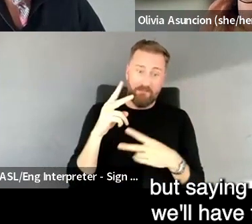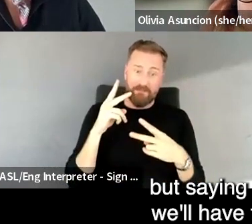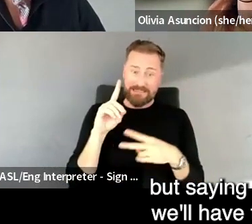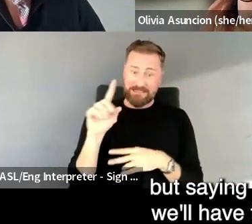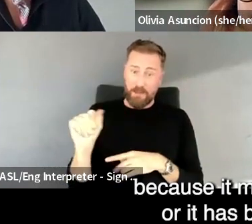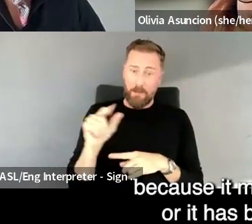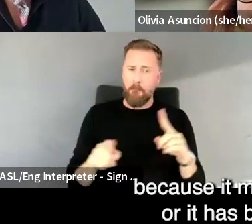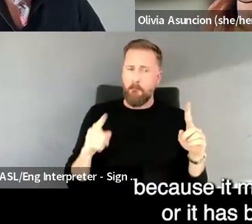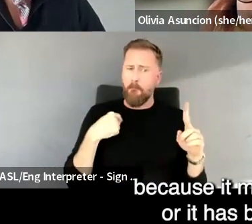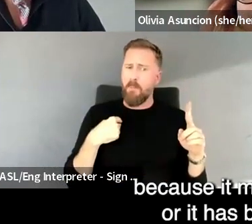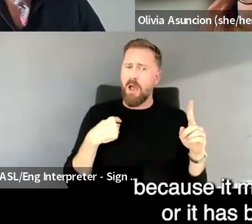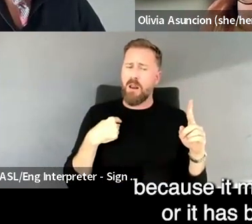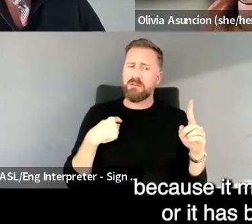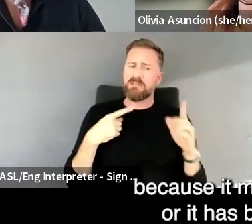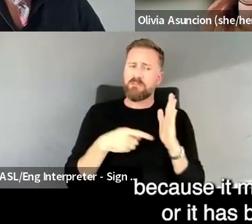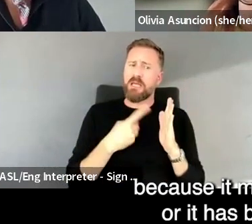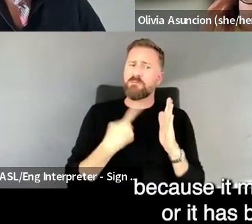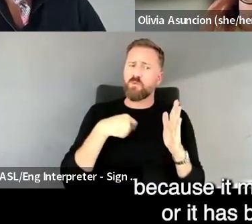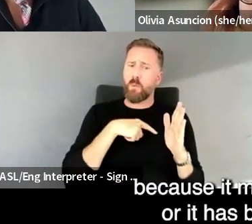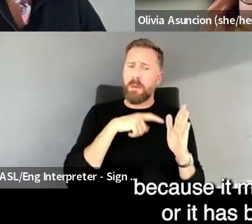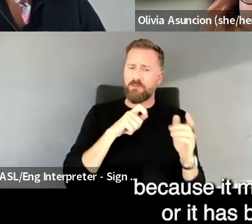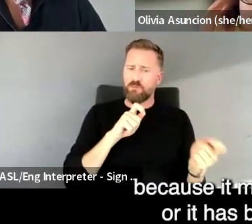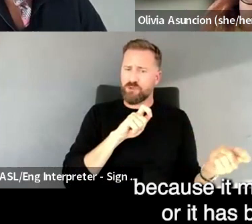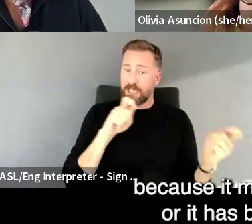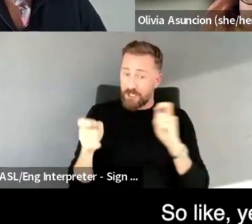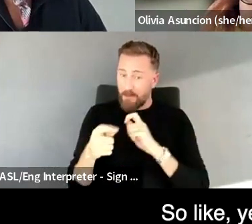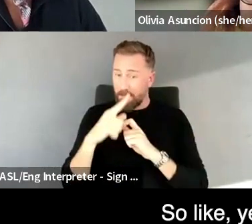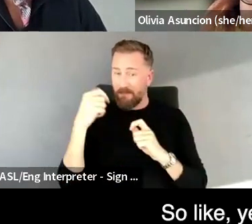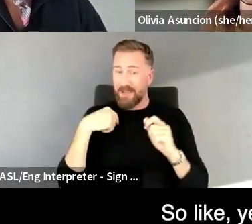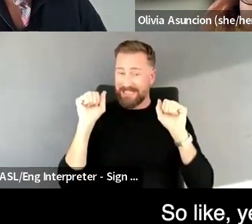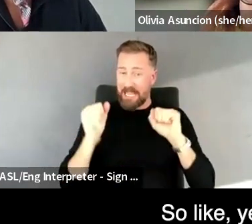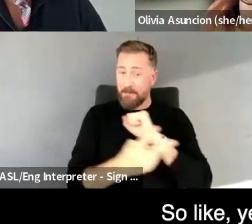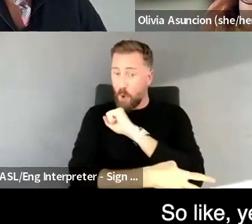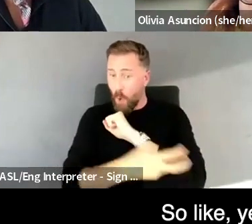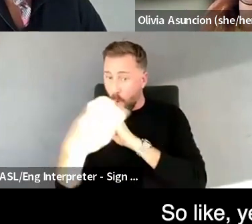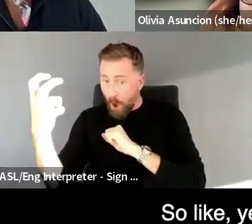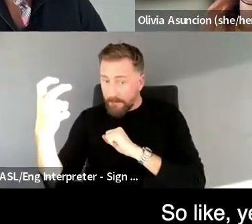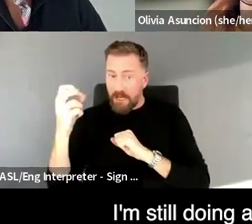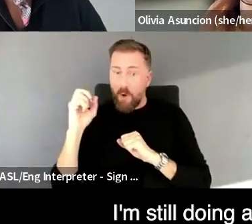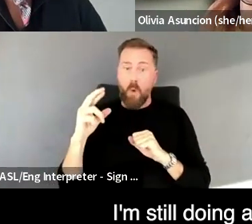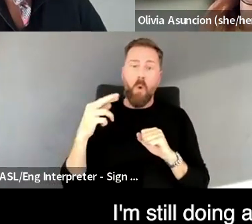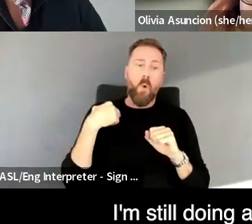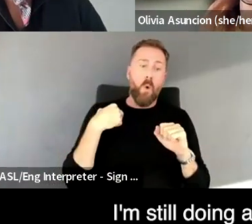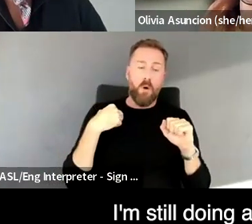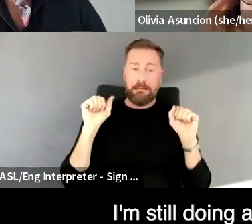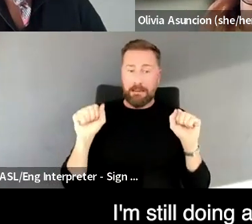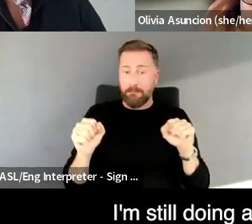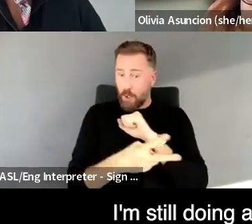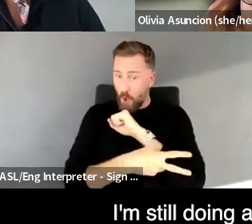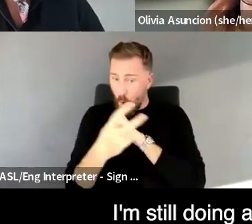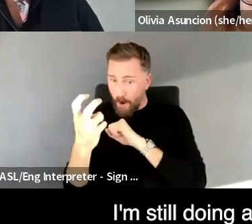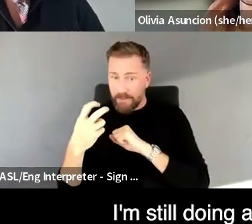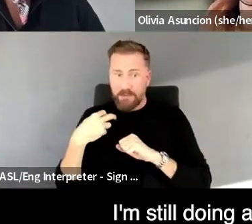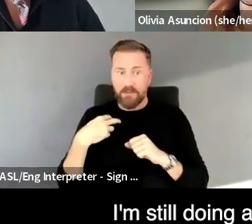change it up because they, it might get co-opted or it has been co-opted. So like, yeah, right now I'm still doing